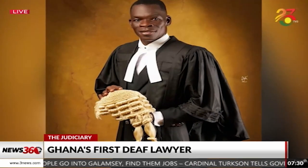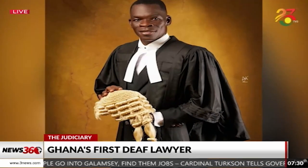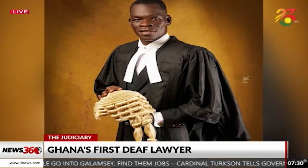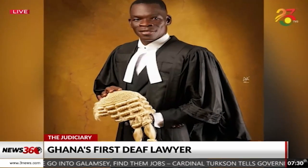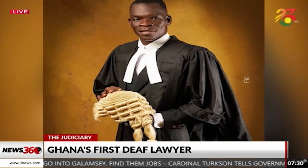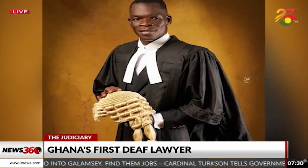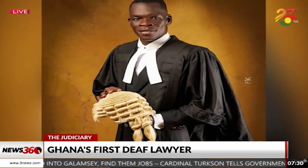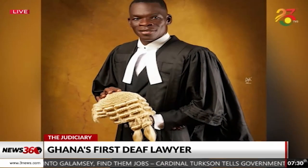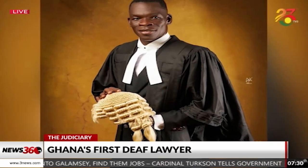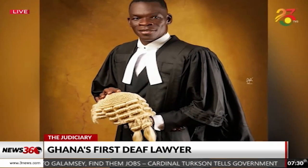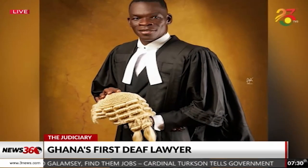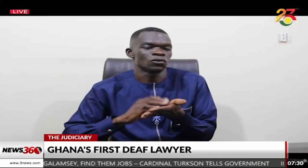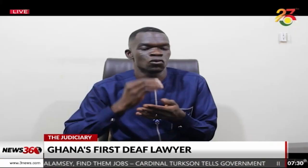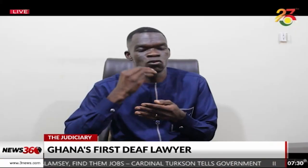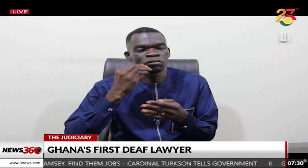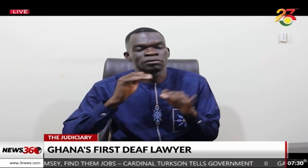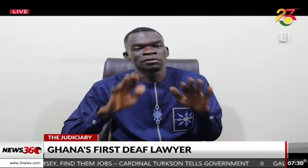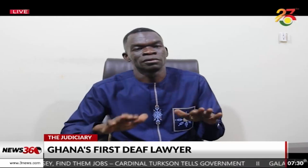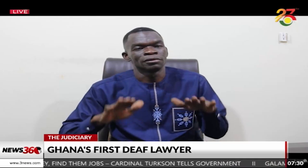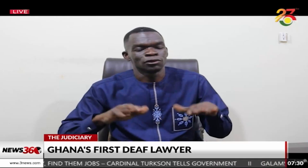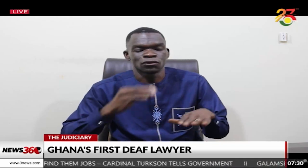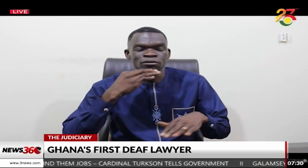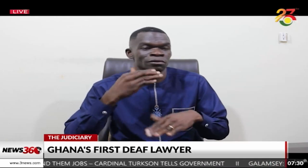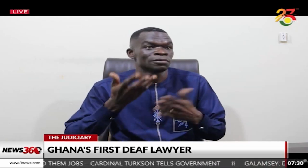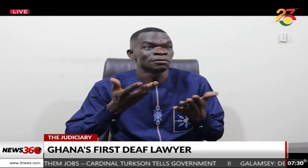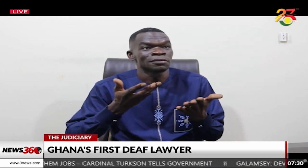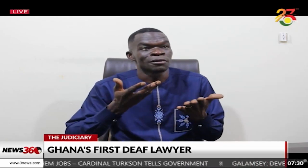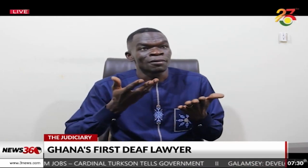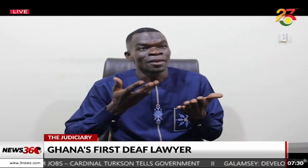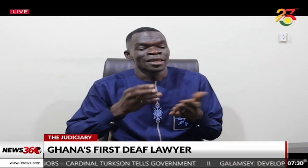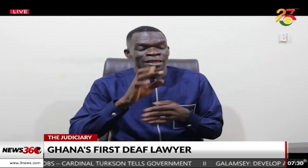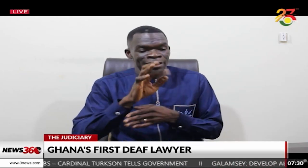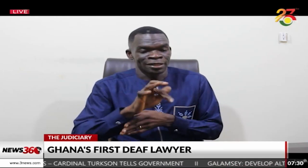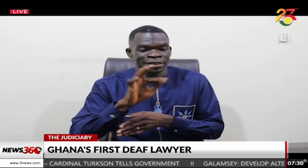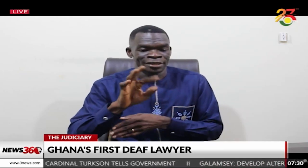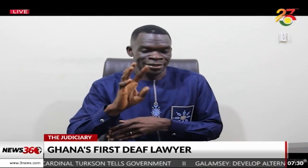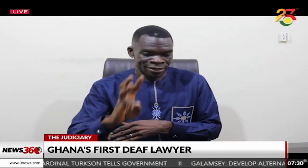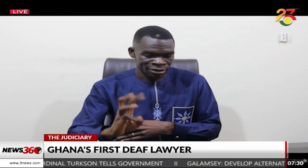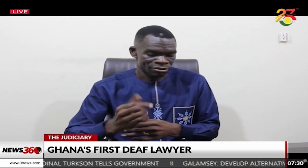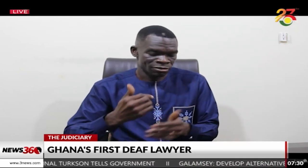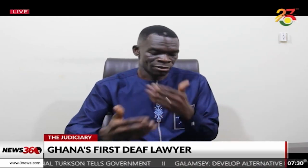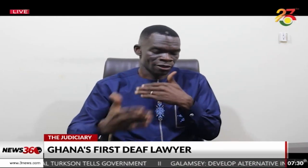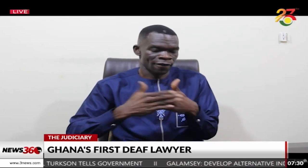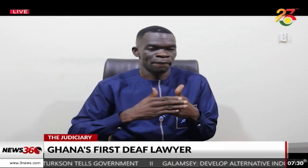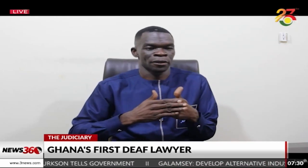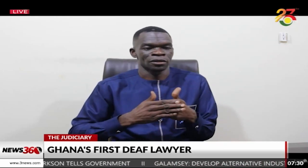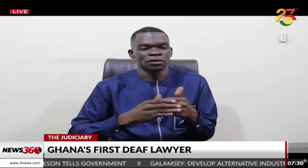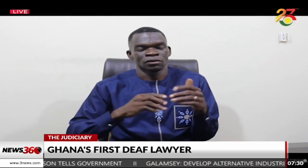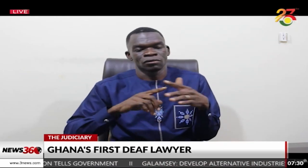hear at the age of nine. Because I was sick, I became a deaf person. I didn't know what to do. So 1996, I